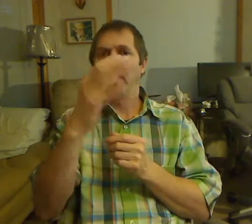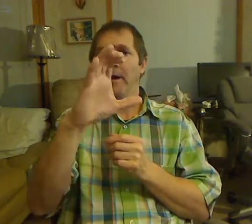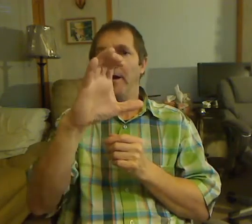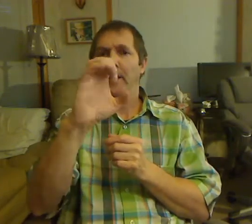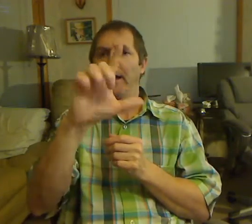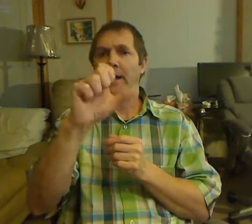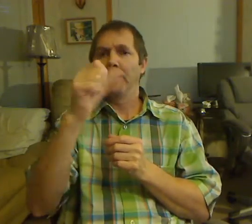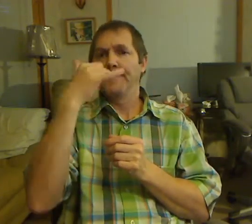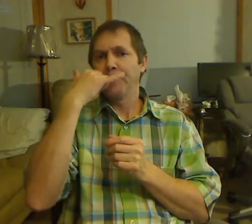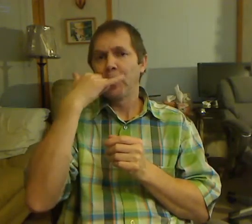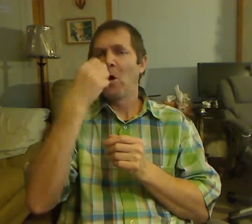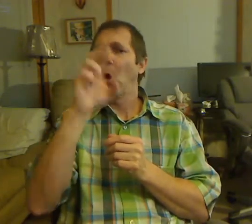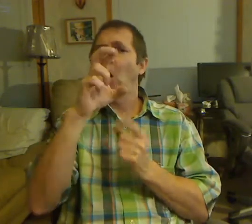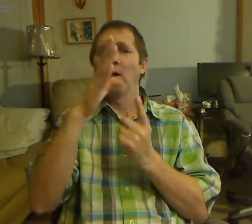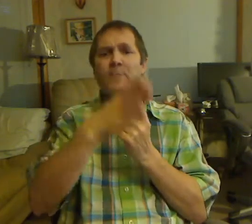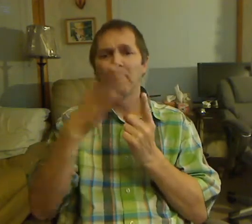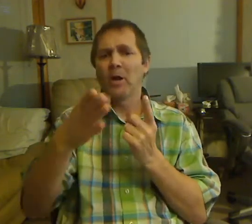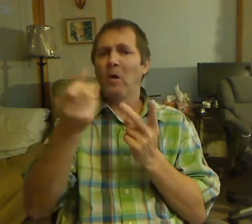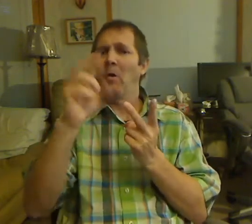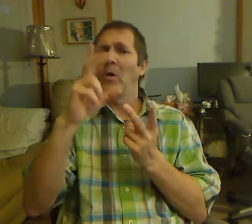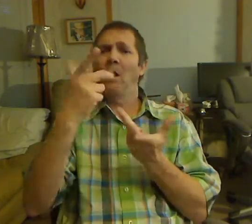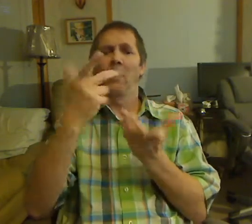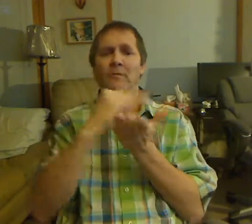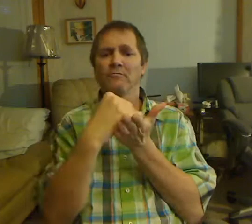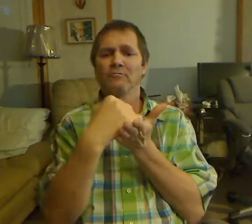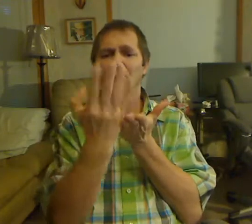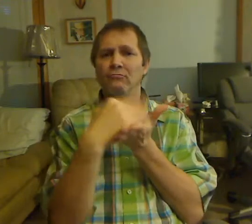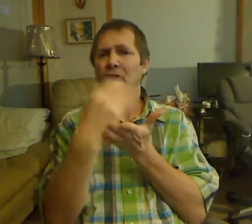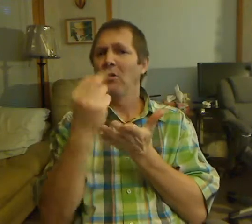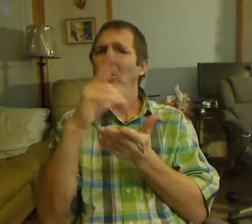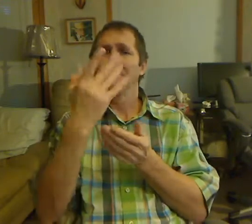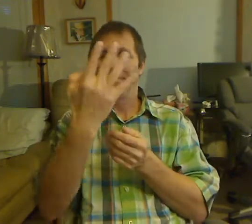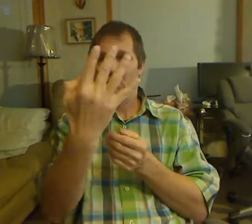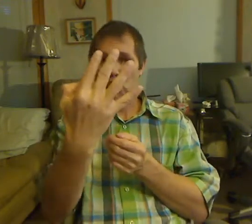and for PS resistance, I'll have to check the ingredients so I don't know I know how to make it.